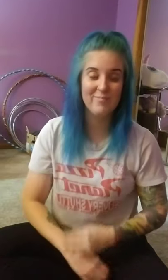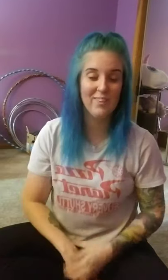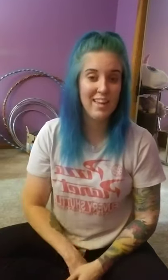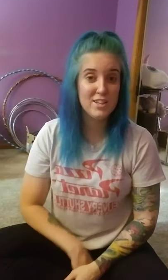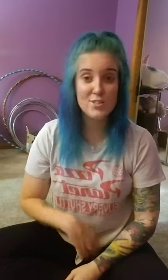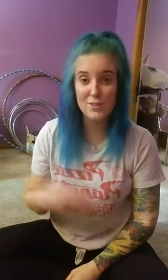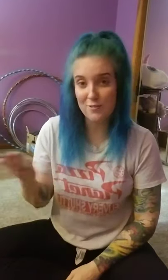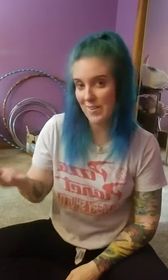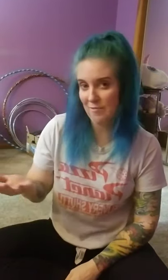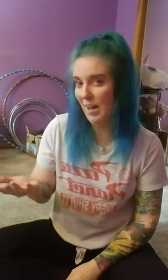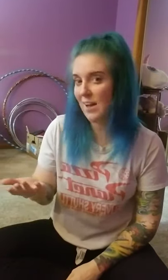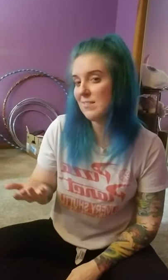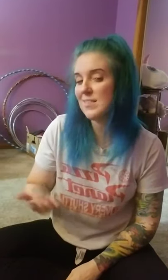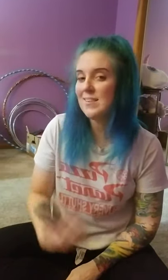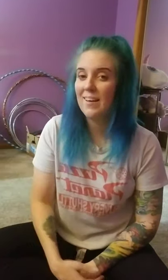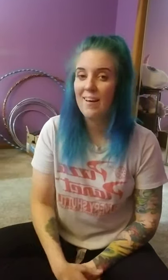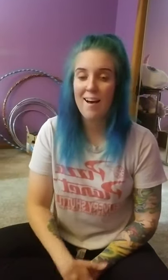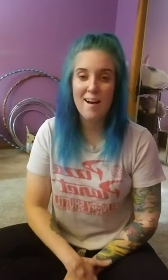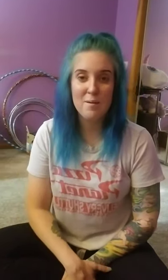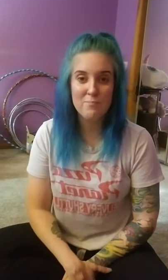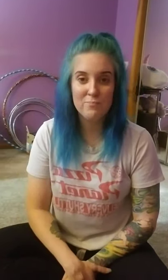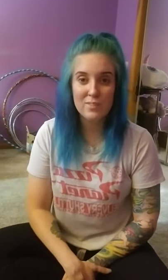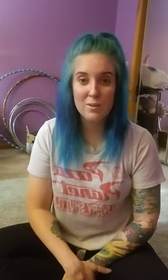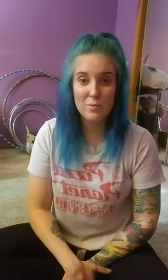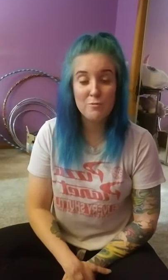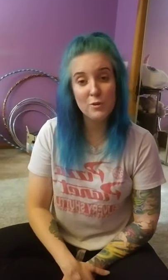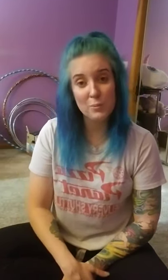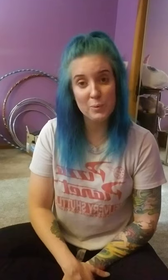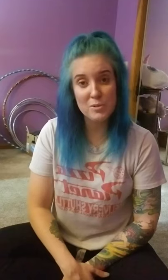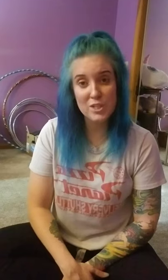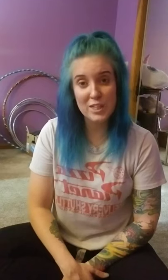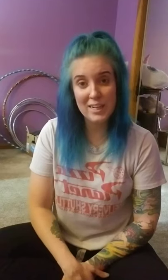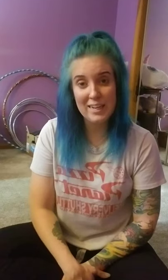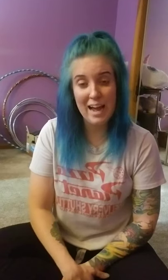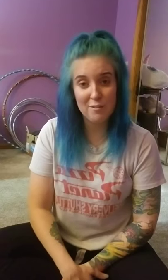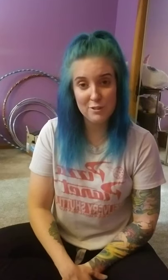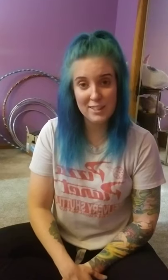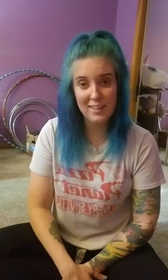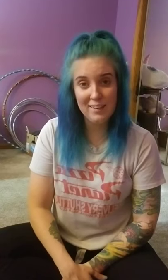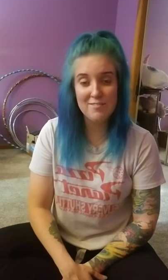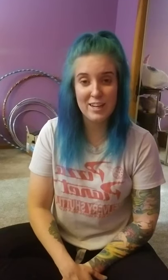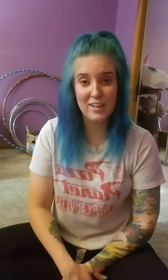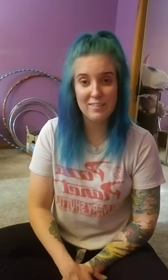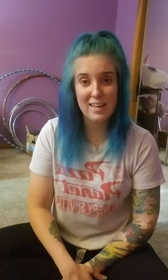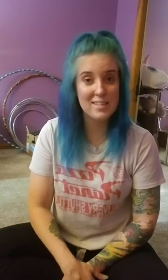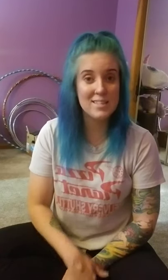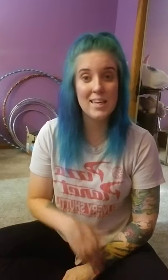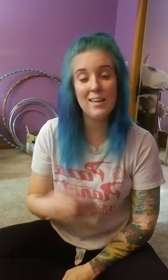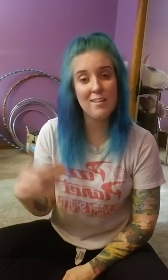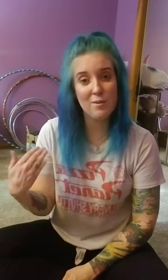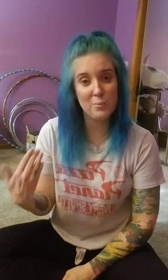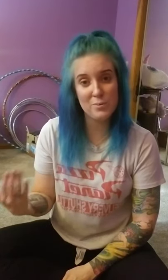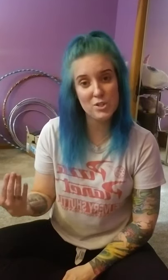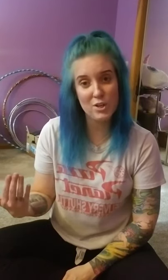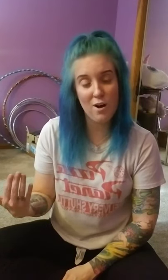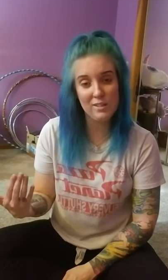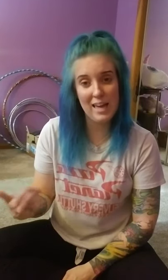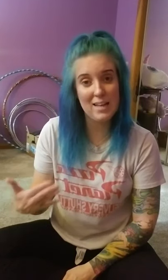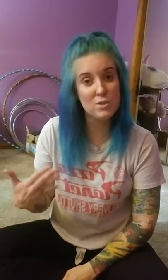Just a little fun fact. Um, for rooster in Africa, they sing a rooster calling as